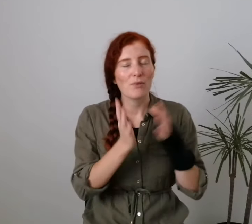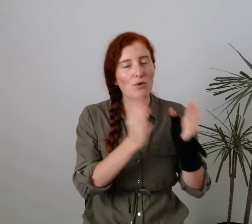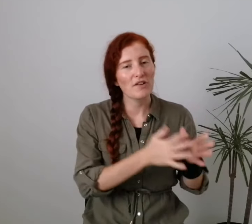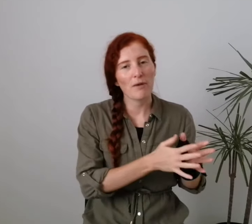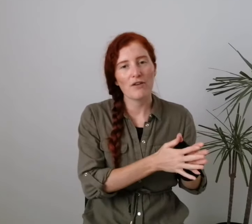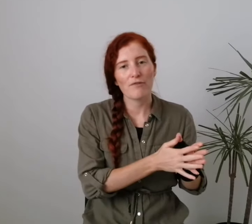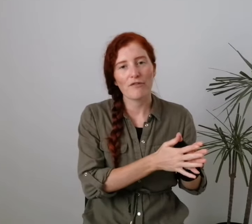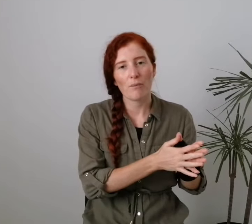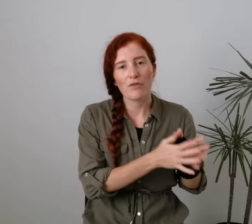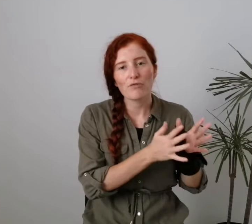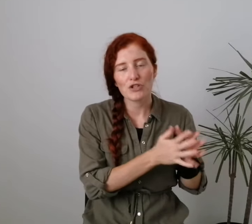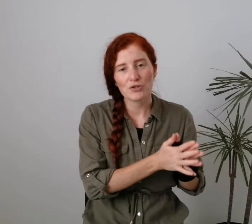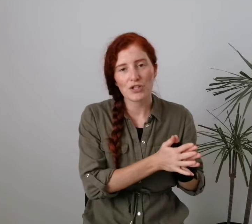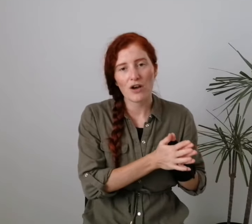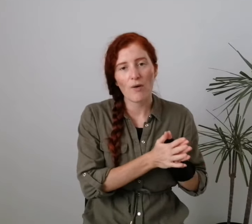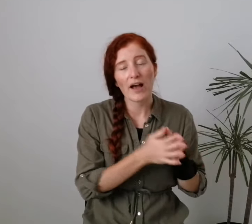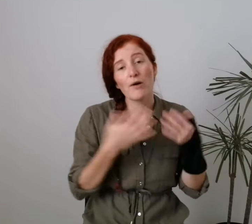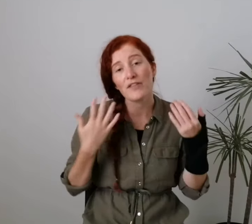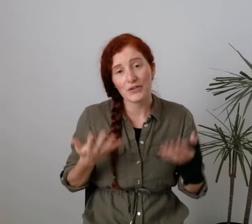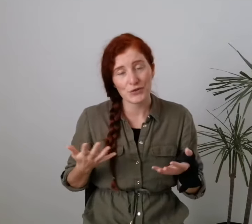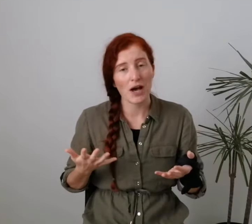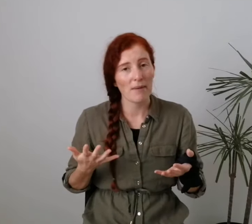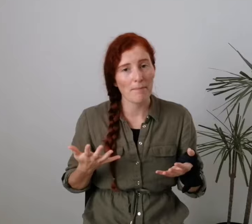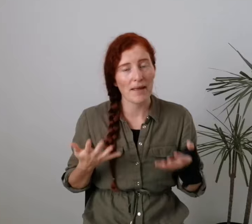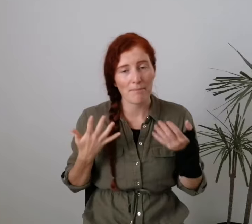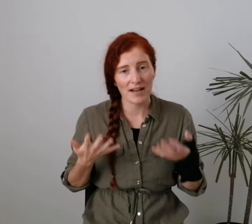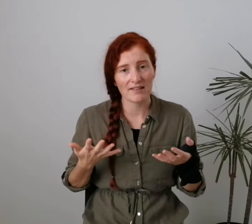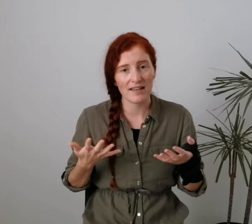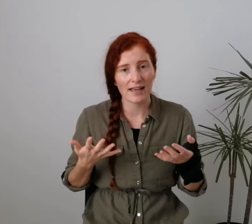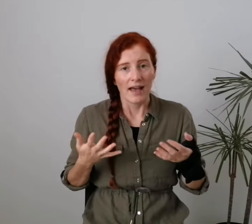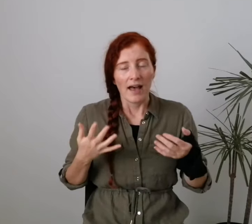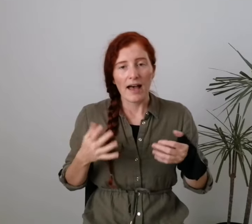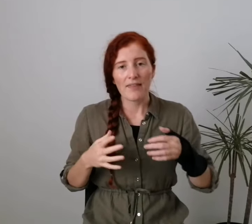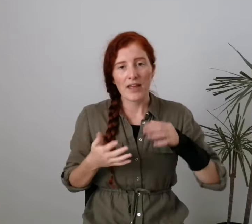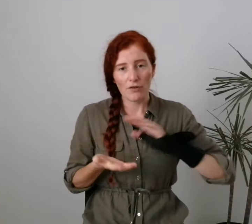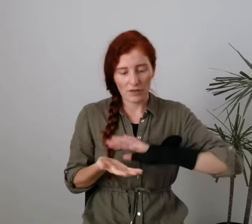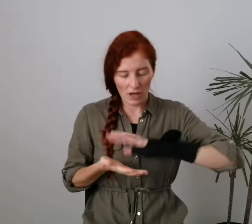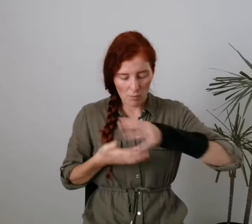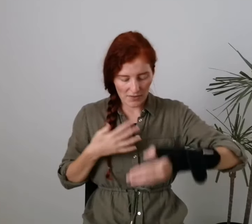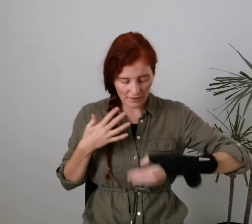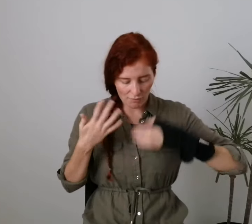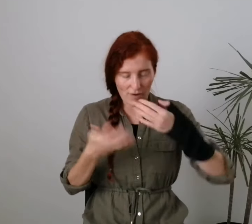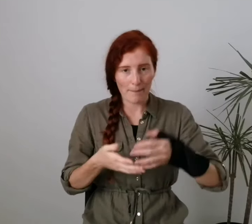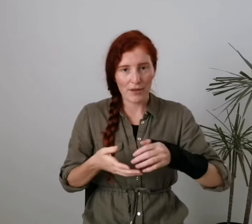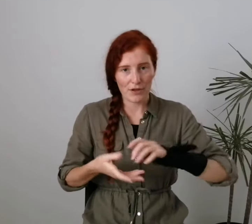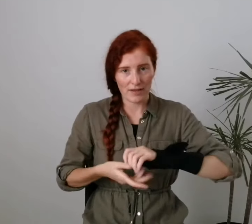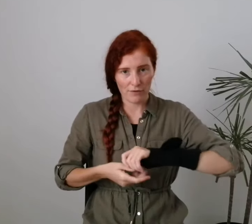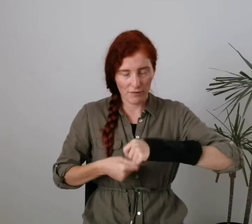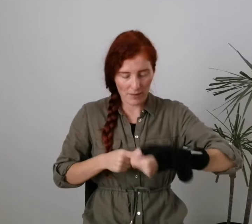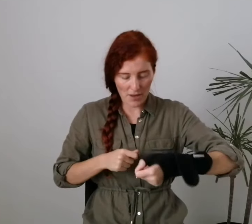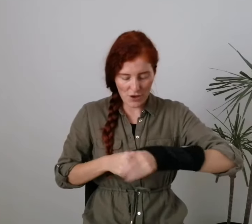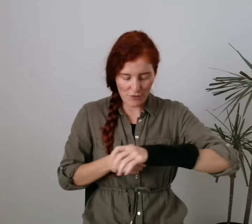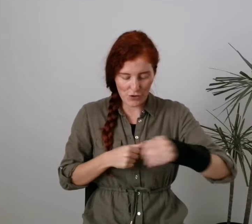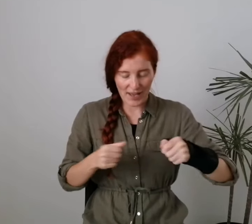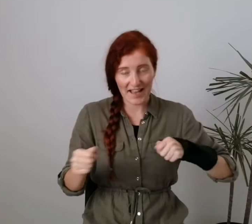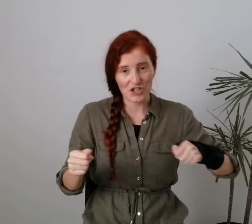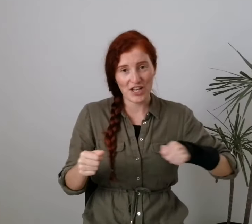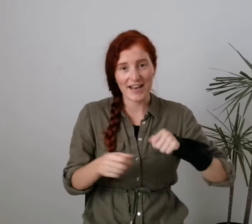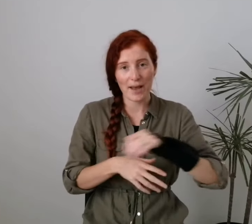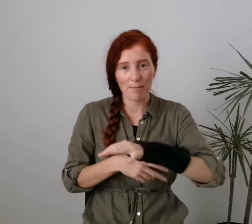I will always buy them from the reduced aisle. However, they do come in plastic. And they often come with this wrapper that if you flip it over, you can gently